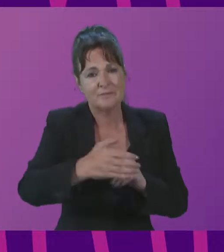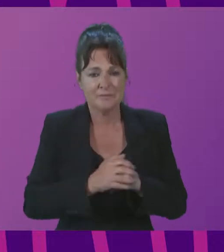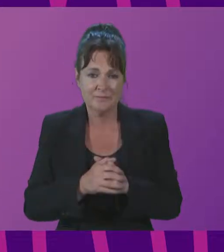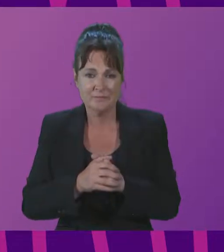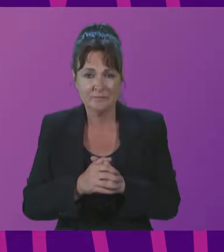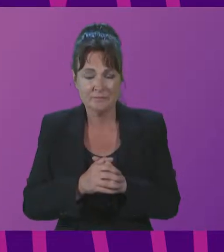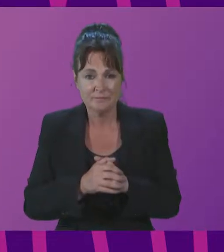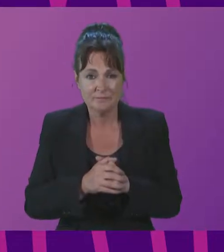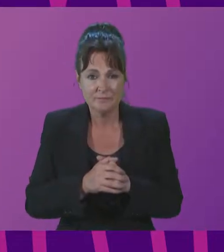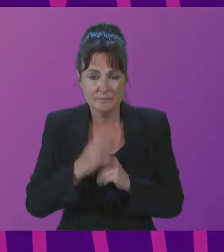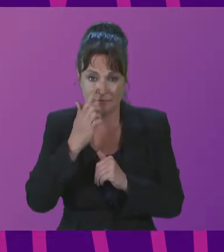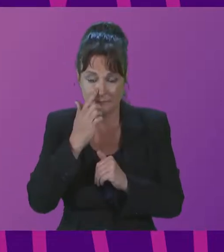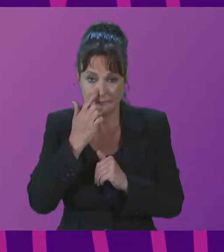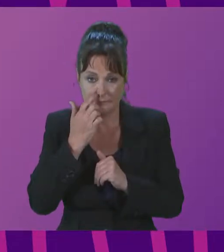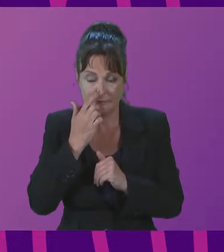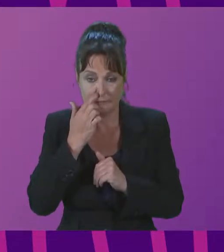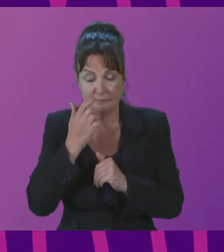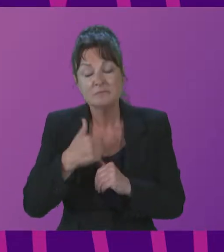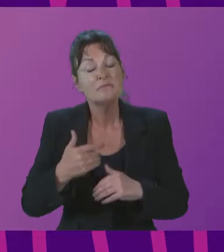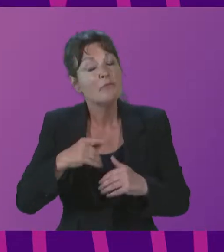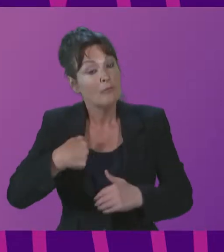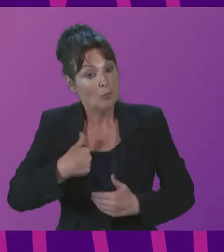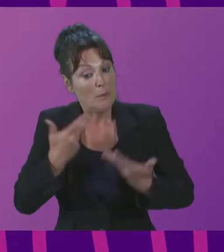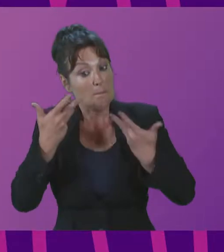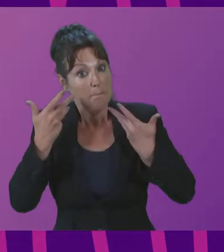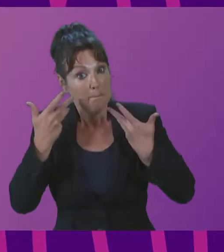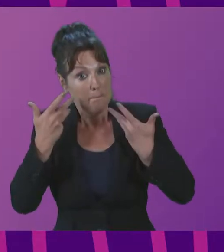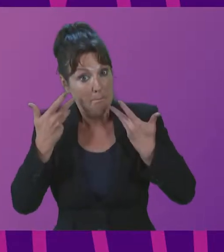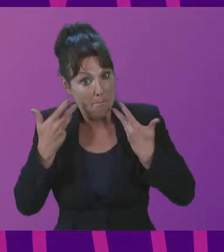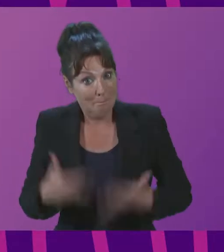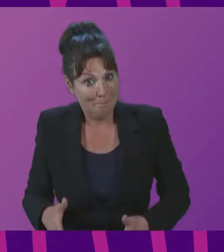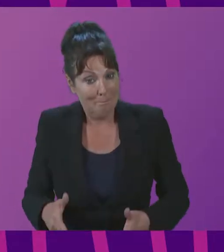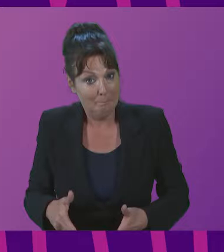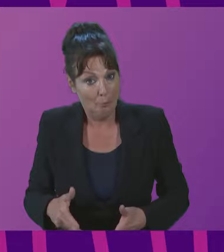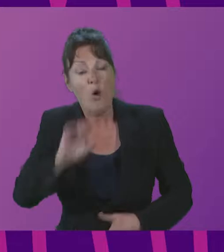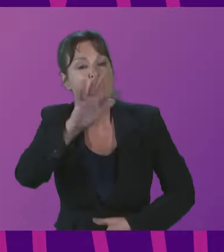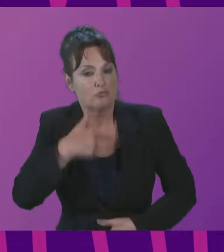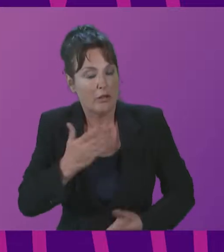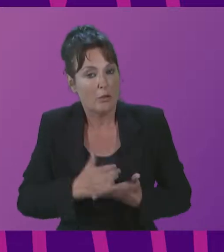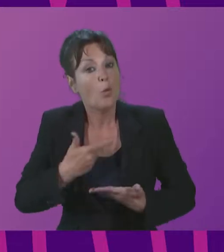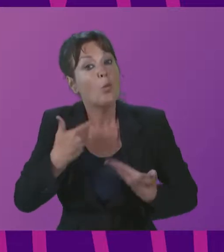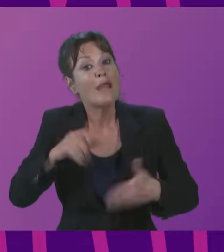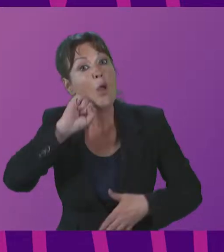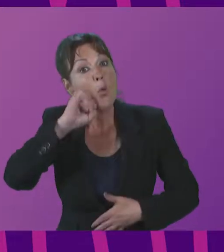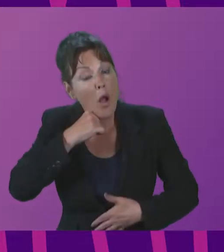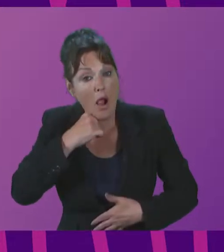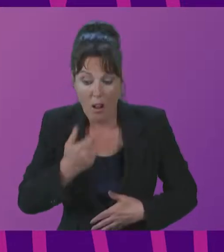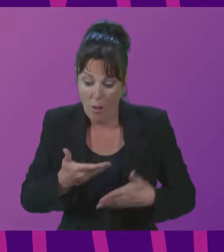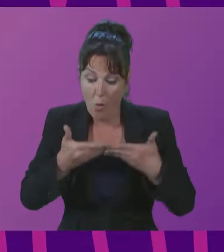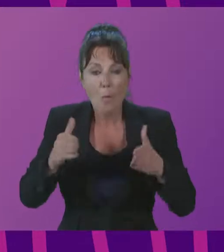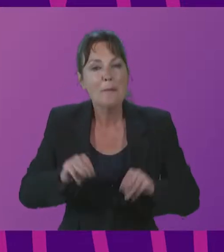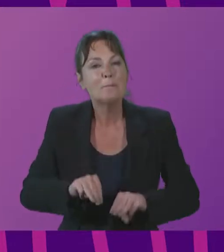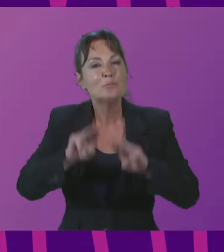that, we are reopening in September the Museum of Ipiranga,